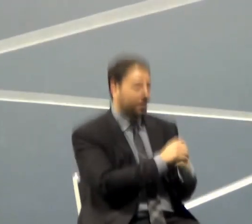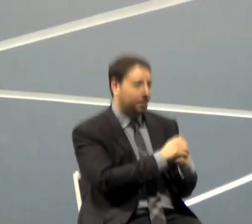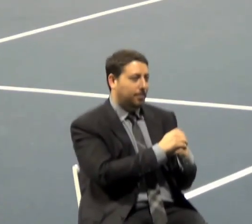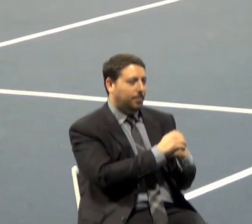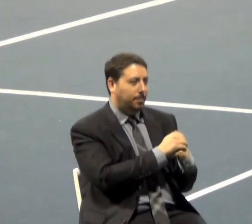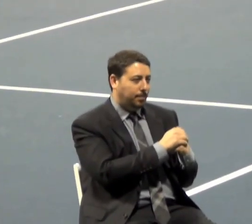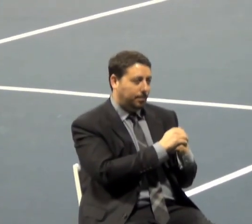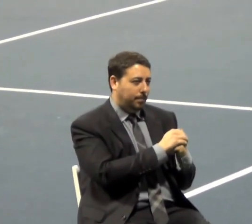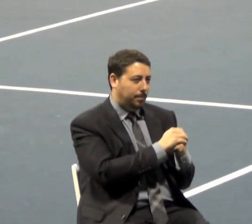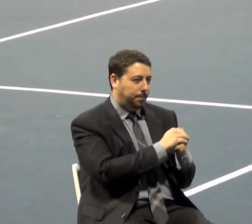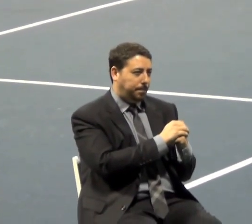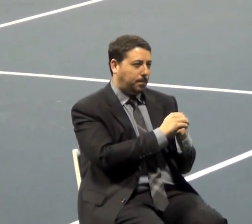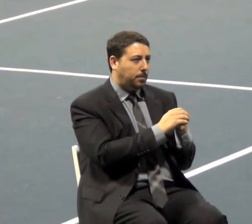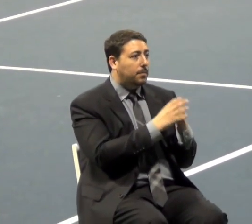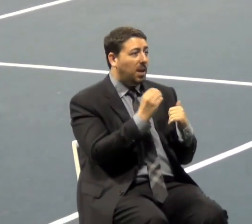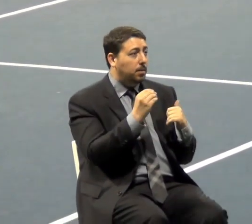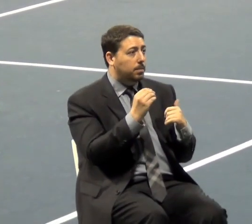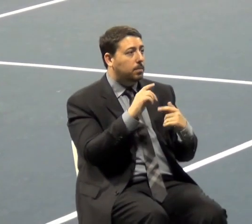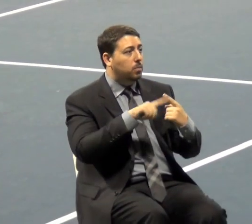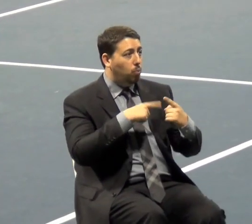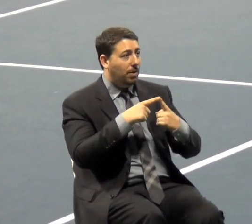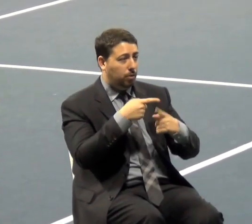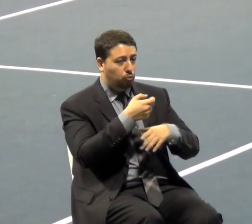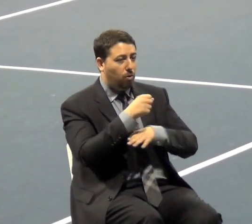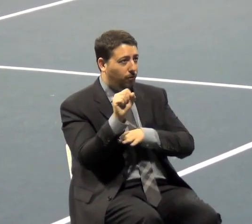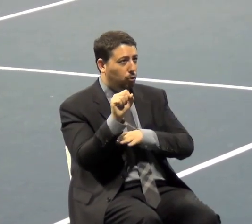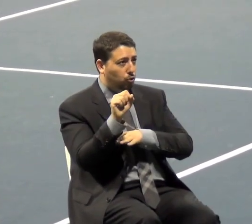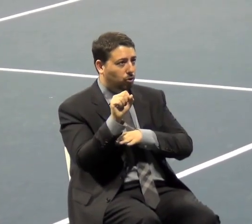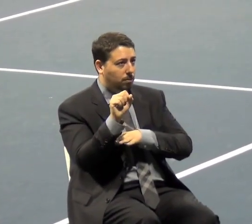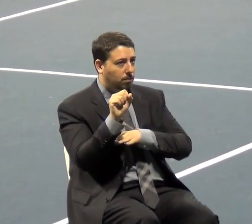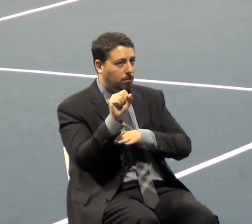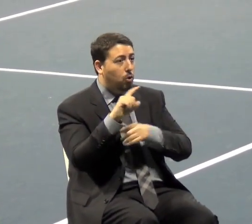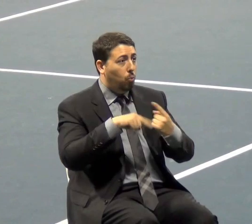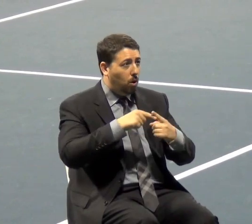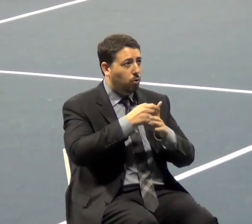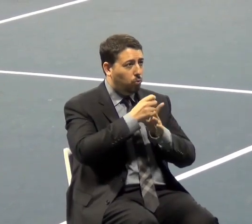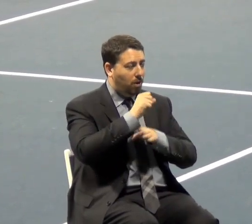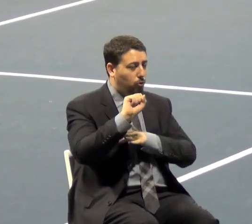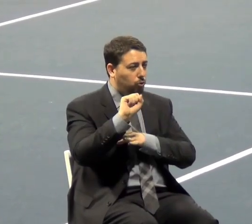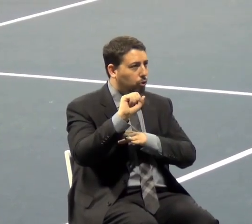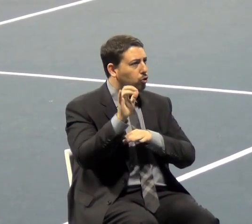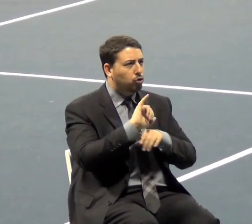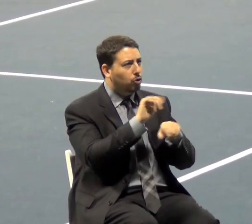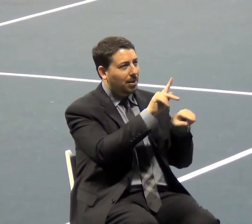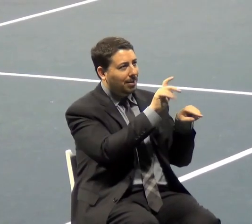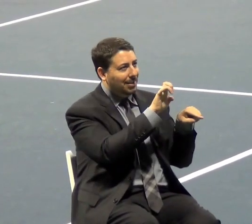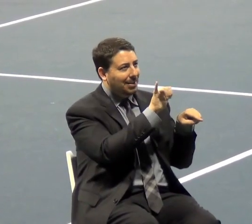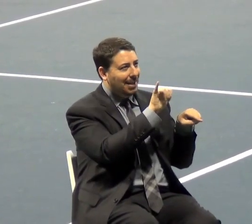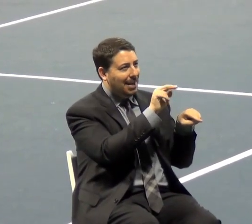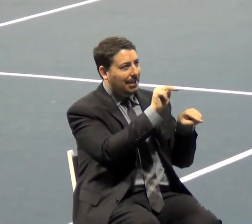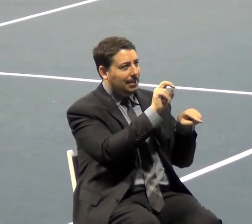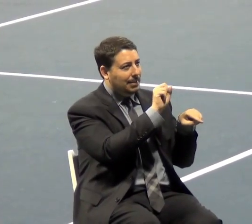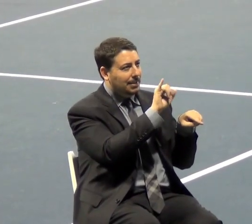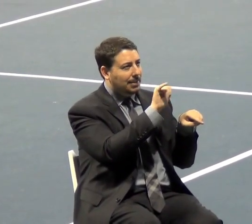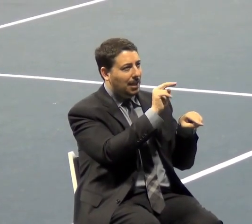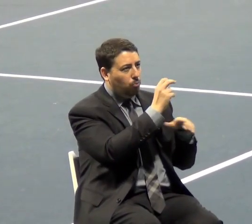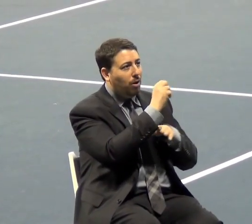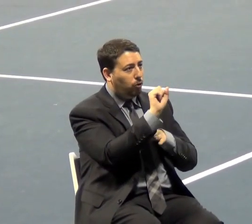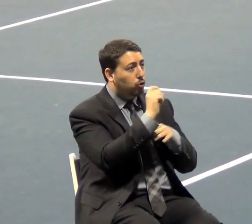And when the revolution, just as the Keynesian revolution was successful and it engulfed both political